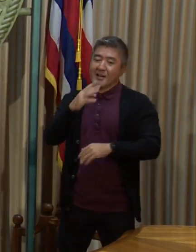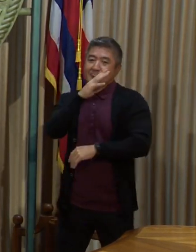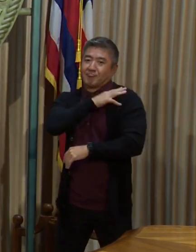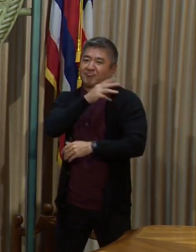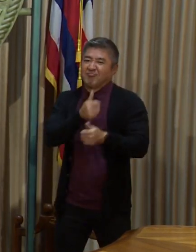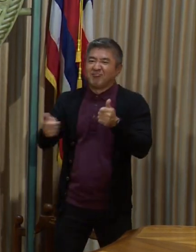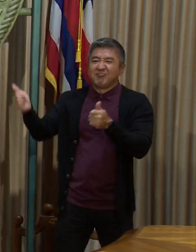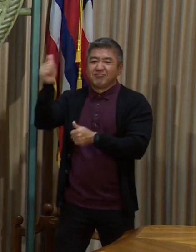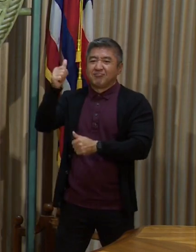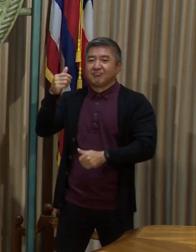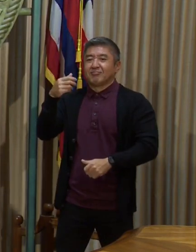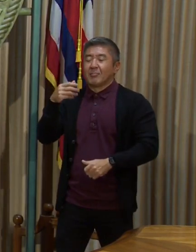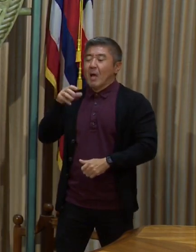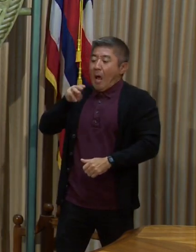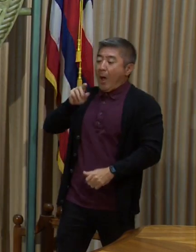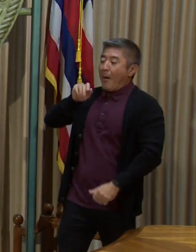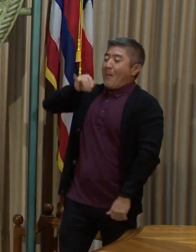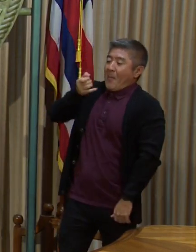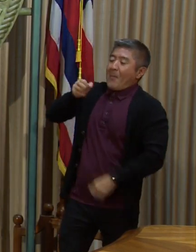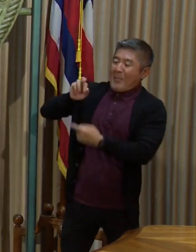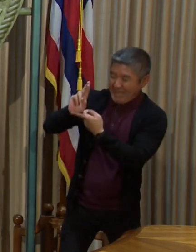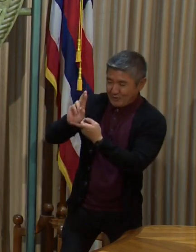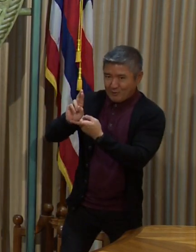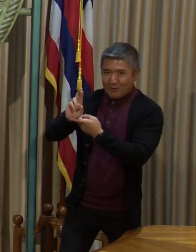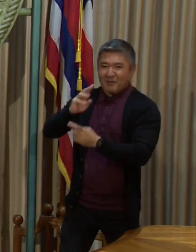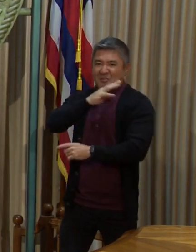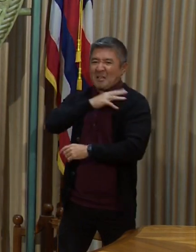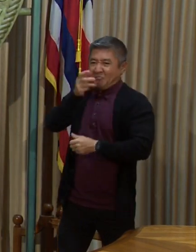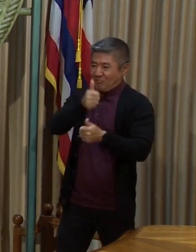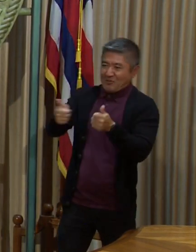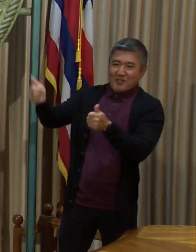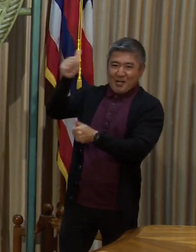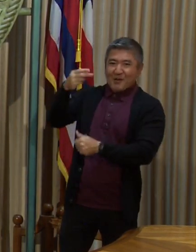Hara. A major general Kenneth Hara, Director Hai Ima.